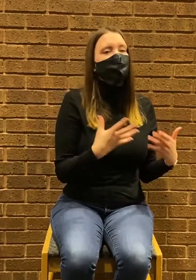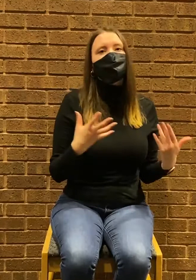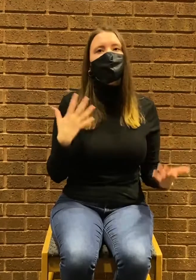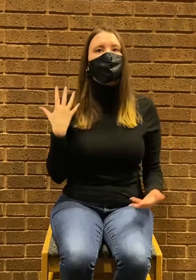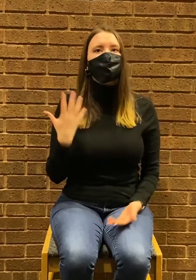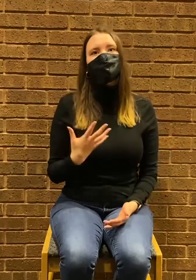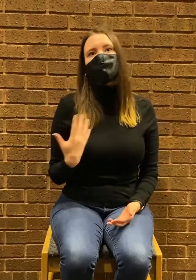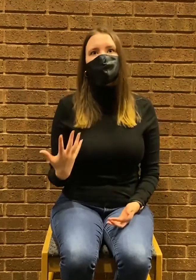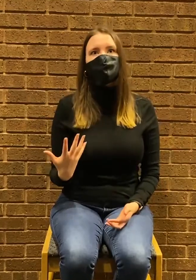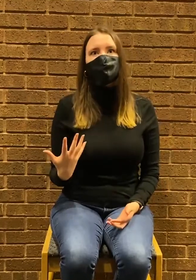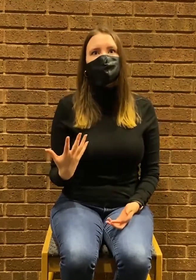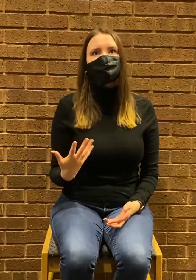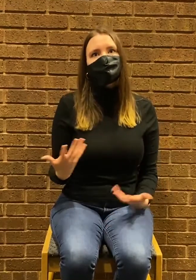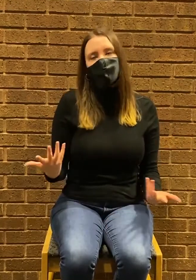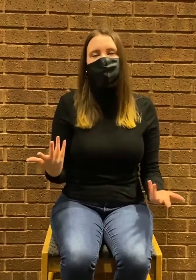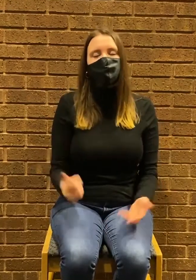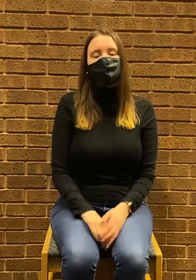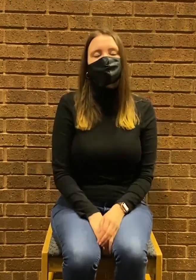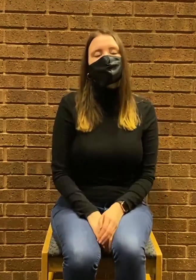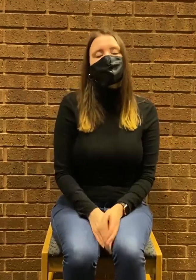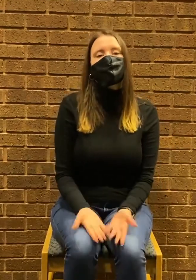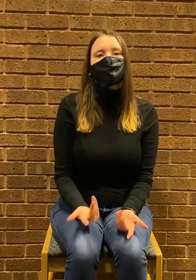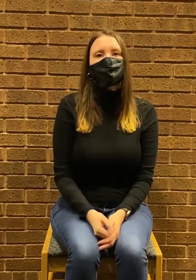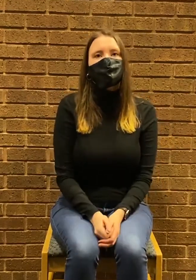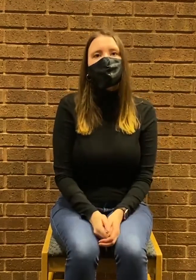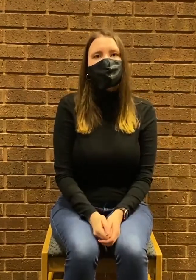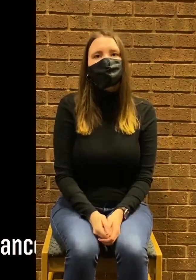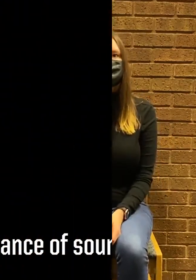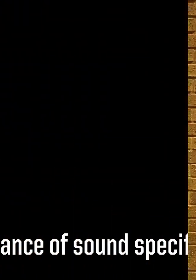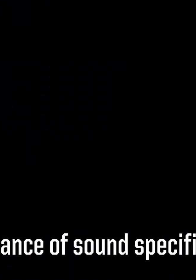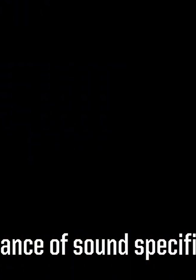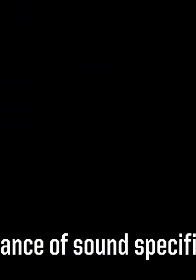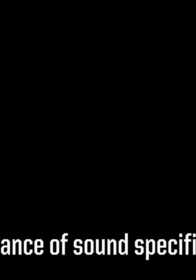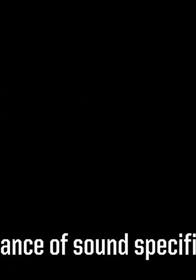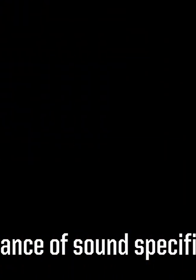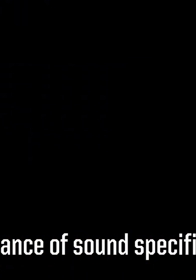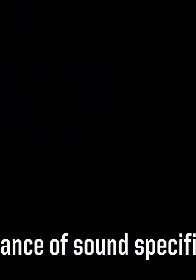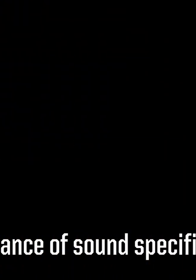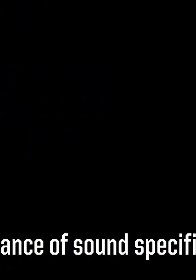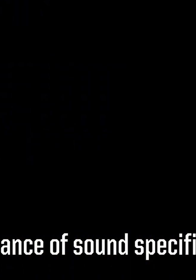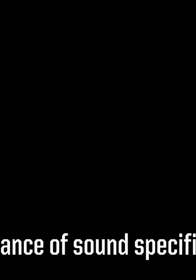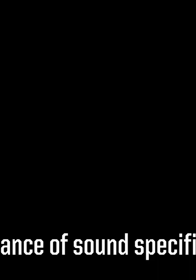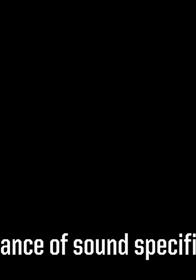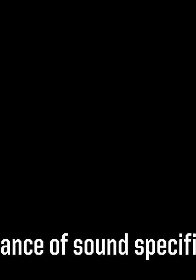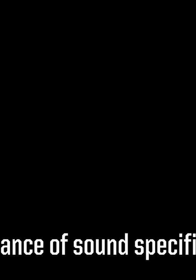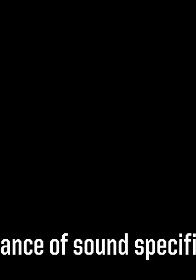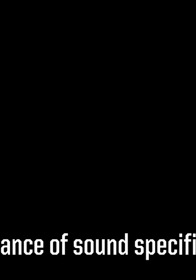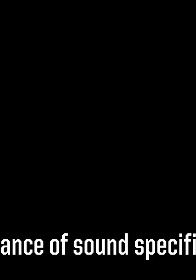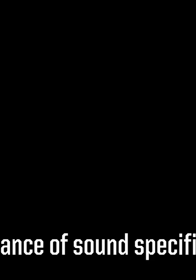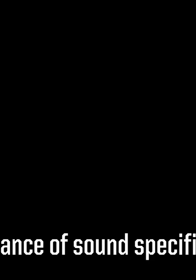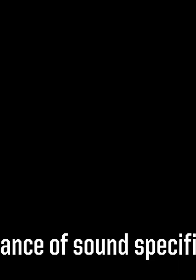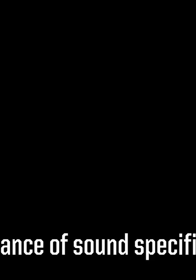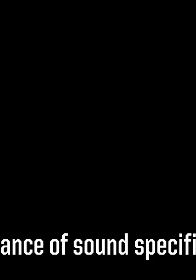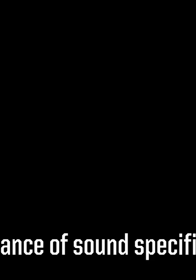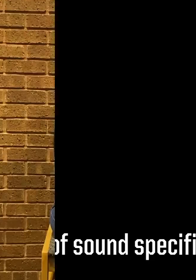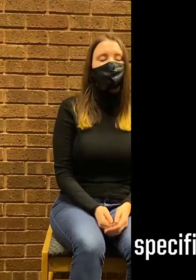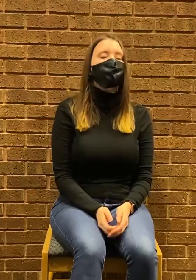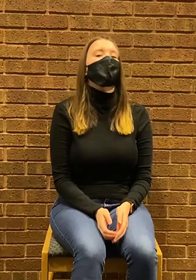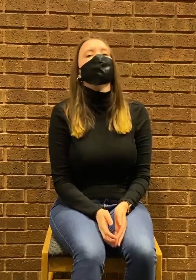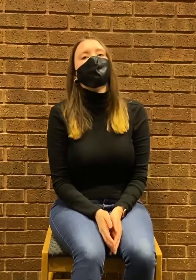type of music is she hearing and that's what I would consider. What is the importance of sound specifically for In The Blood? The importance of sound for